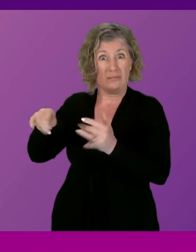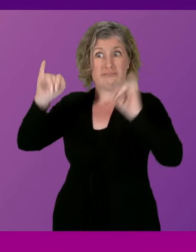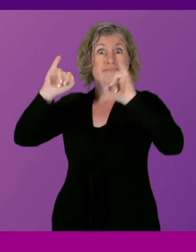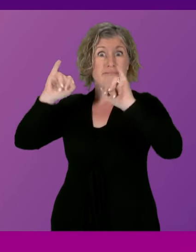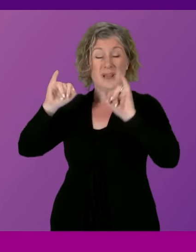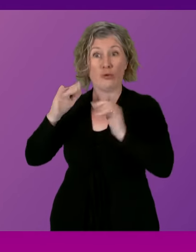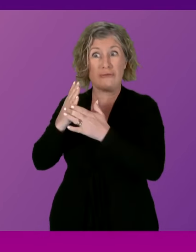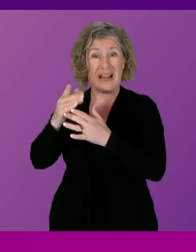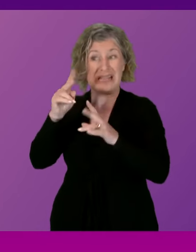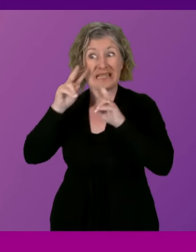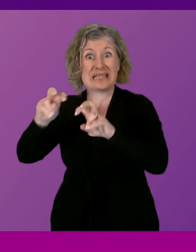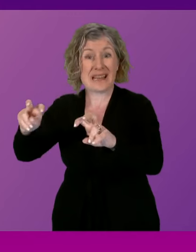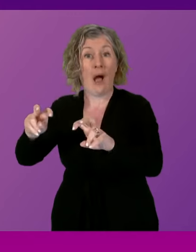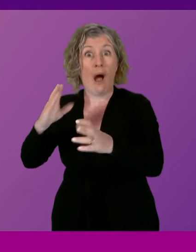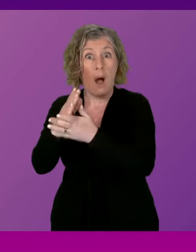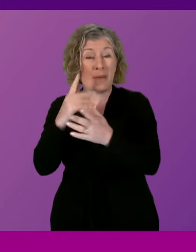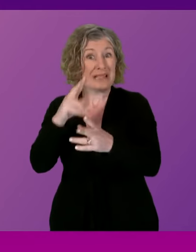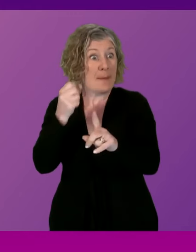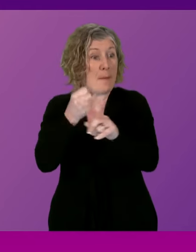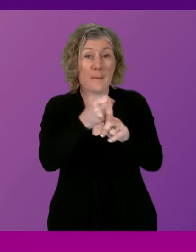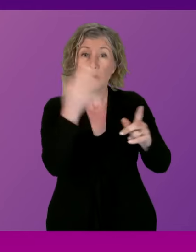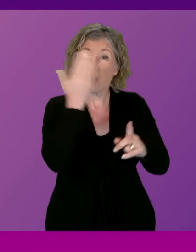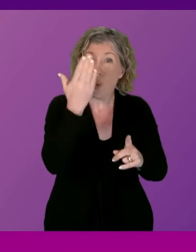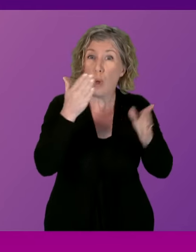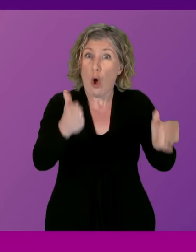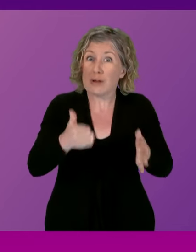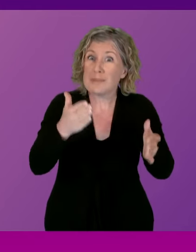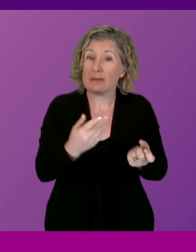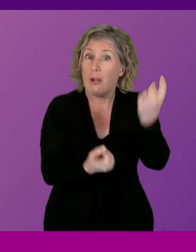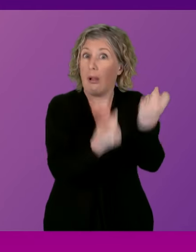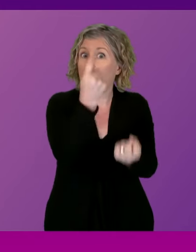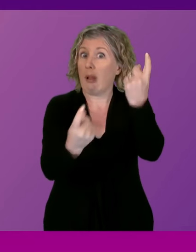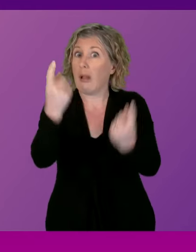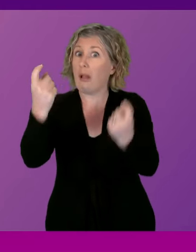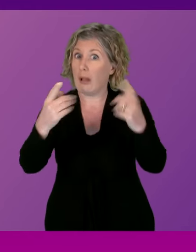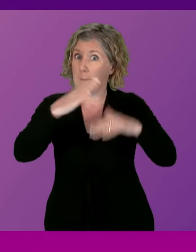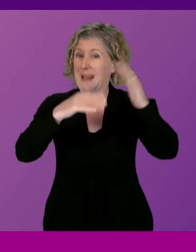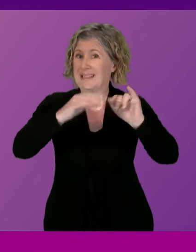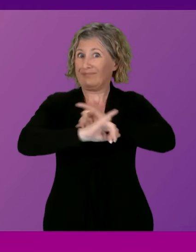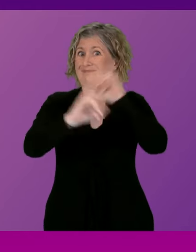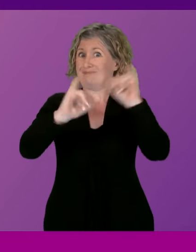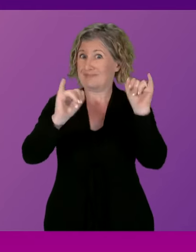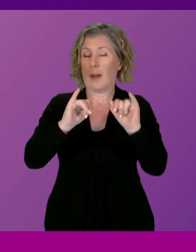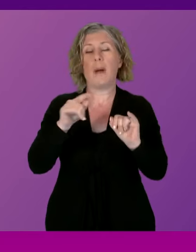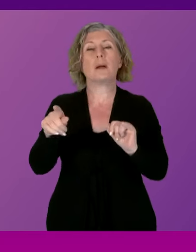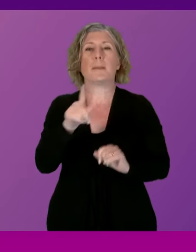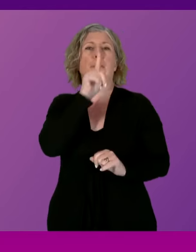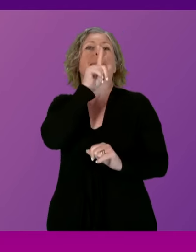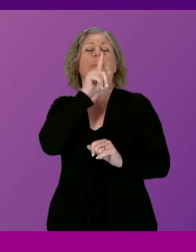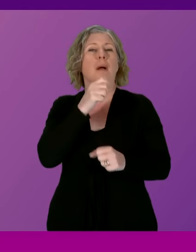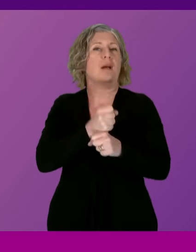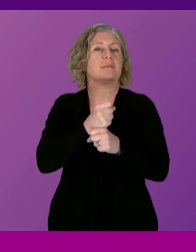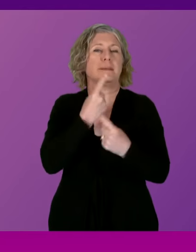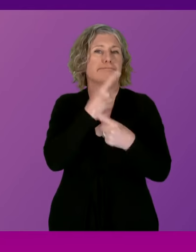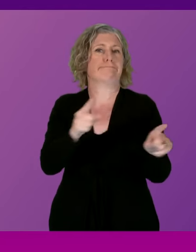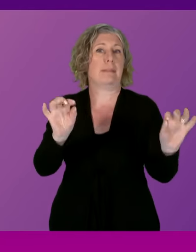concrete crisis now affecting schools and hospitals. And yet the Government were nowhere on this, not telling Parliament, ignoring